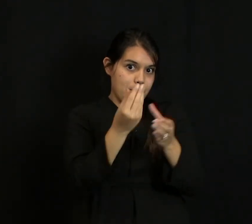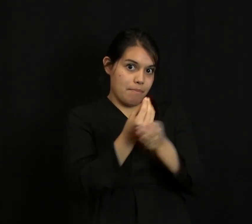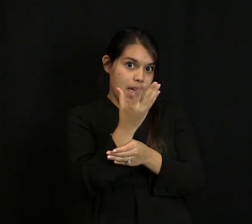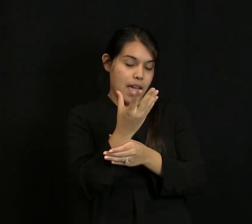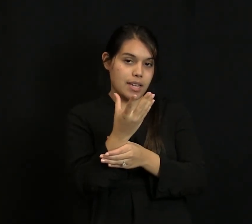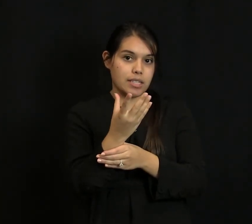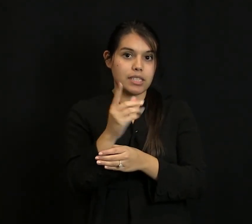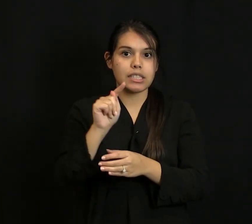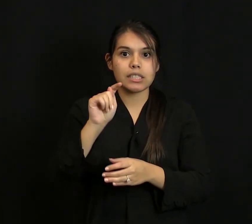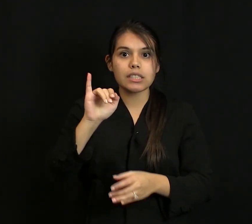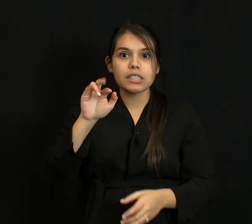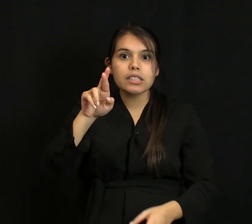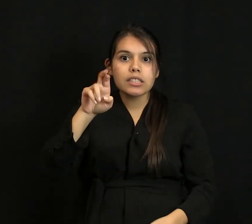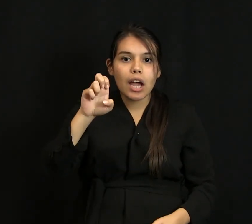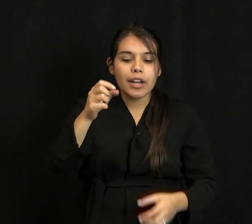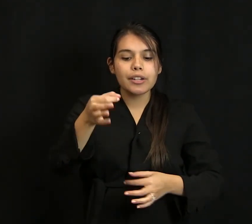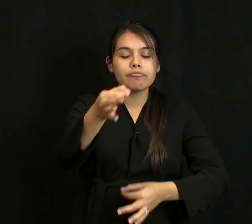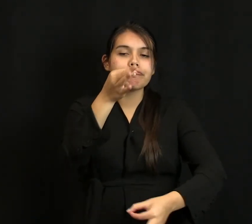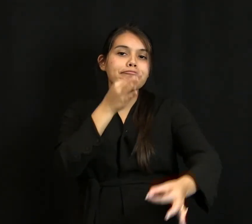I'll change your tires, I'll paint your house.